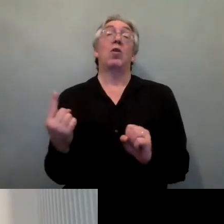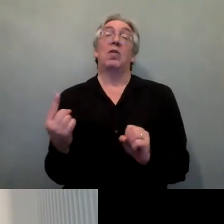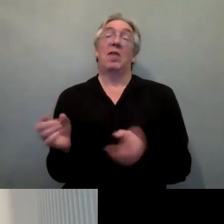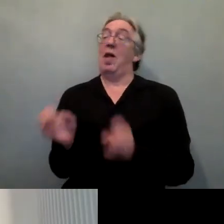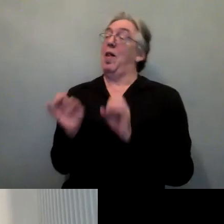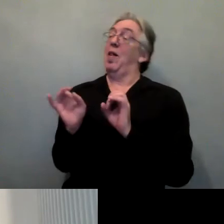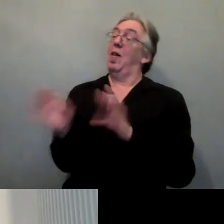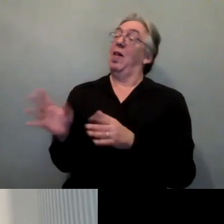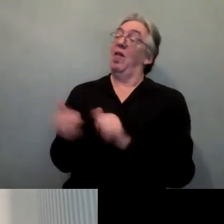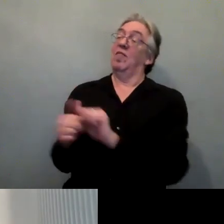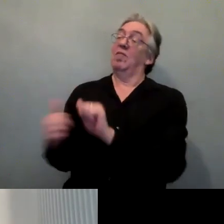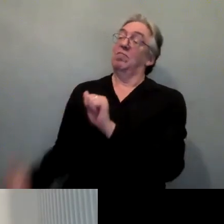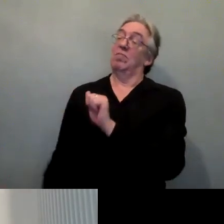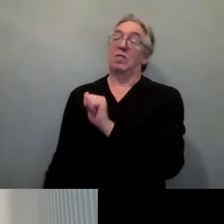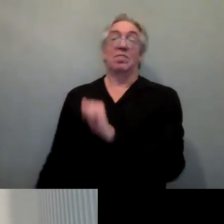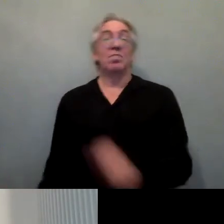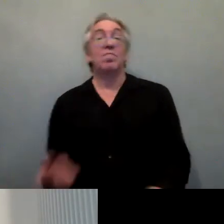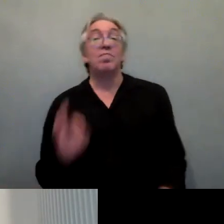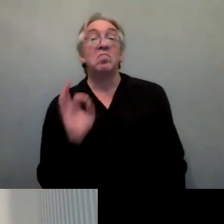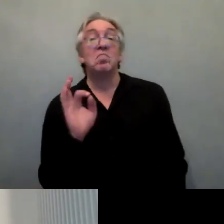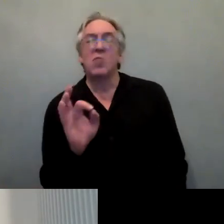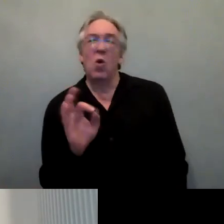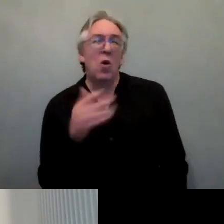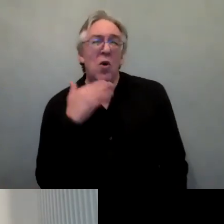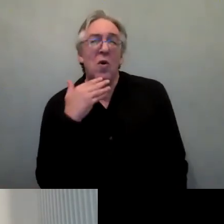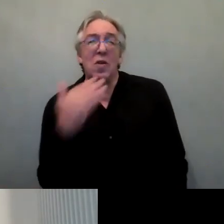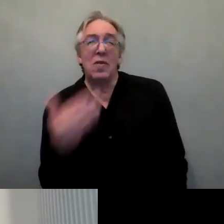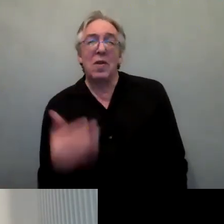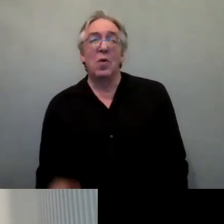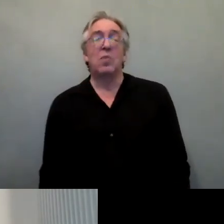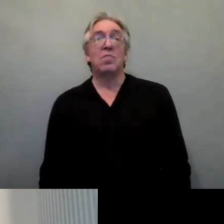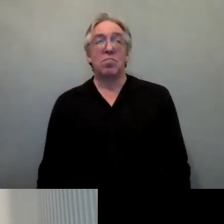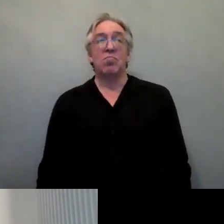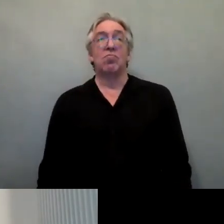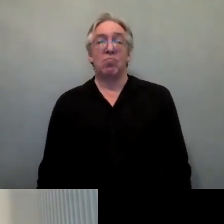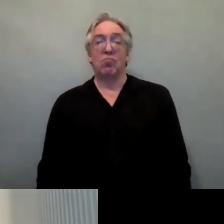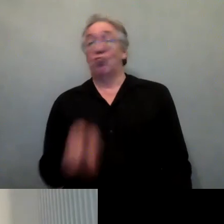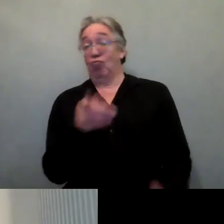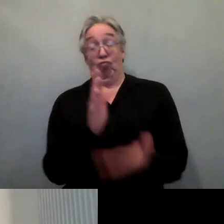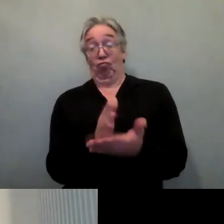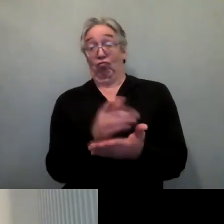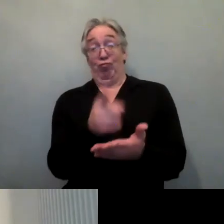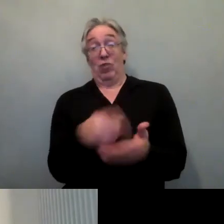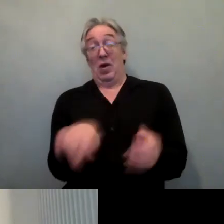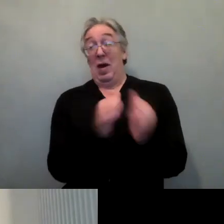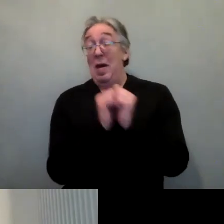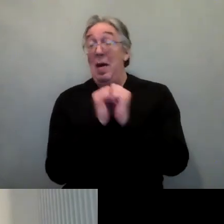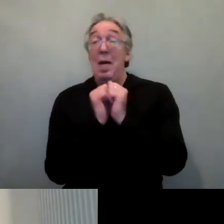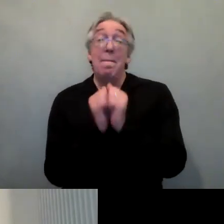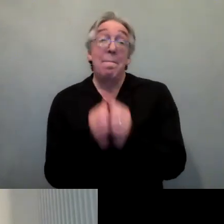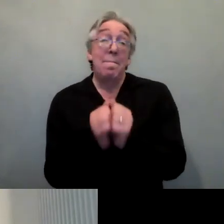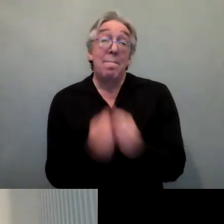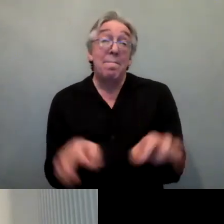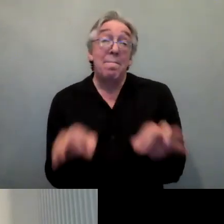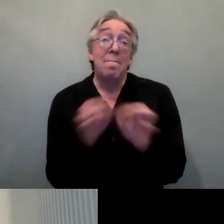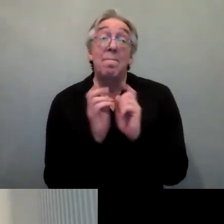Thank you very much. I'm really pleased you managed to get in the value and the importance of intersectionality when we look at disaggregated